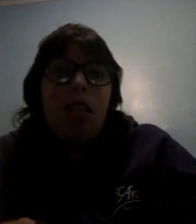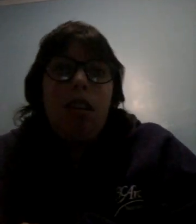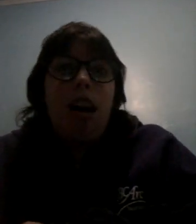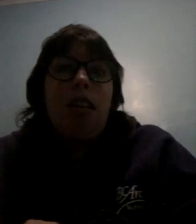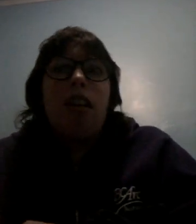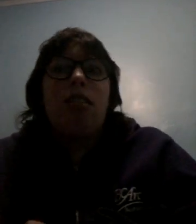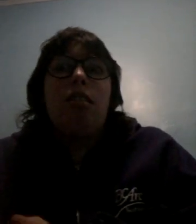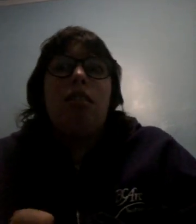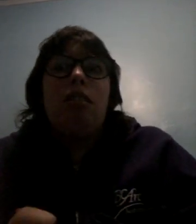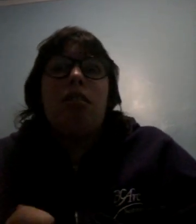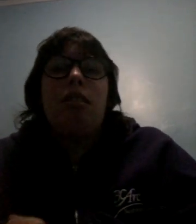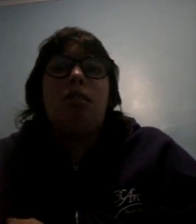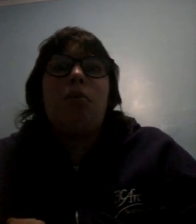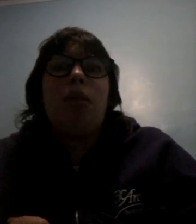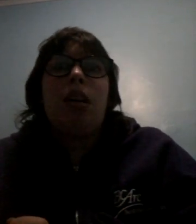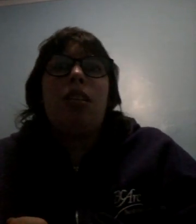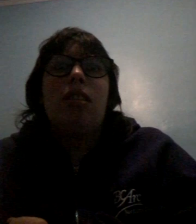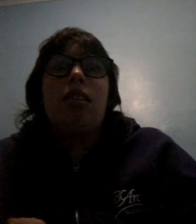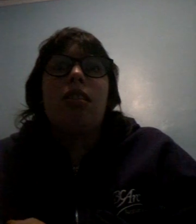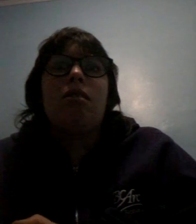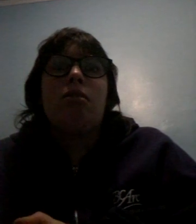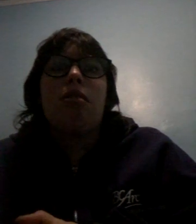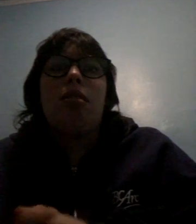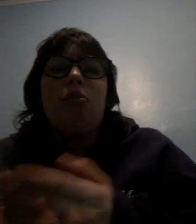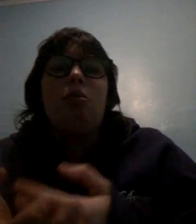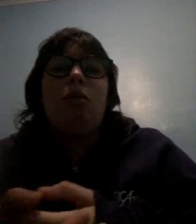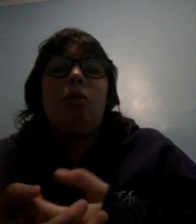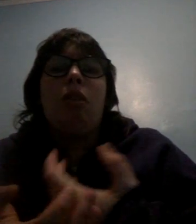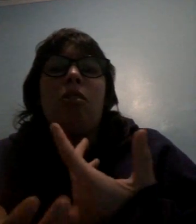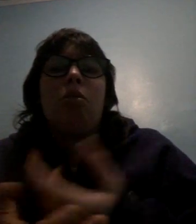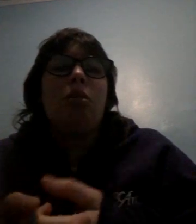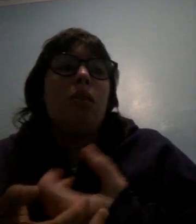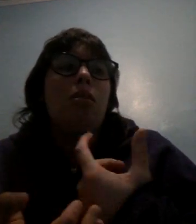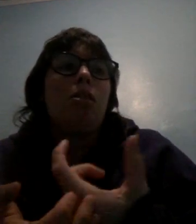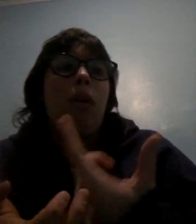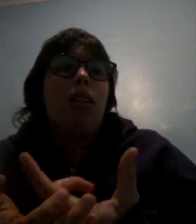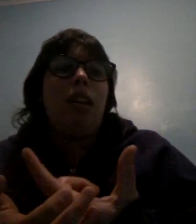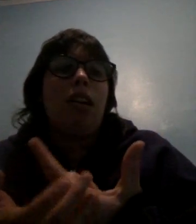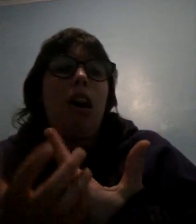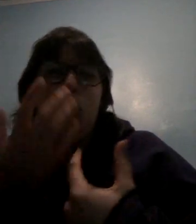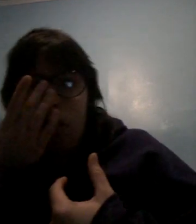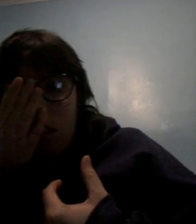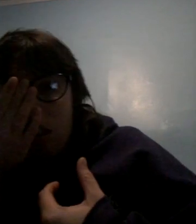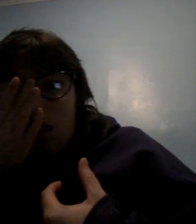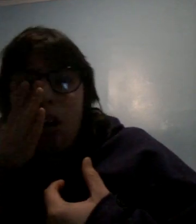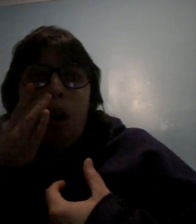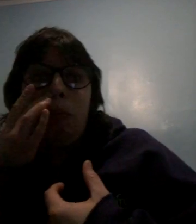yeah that hurts it doesn't matter it's well it doesn't matter but it doesn't matter like how um